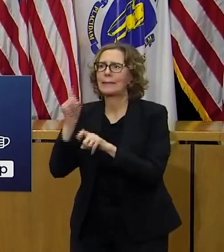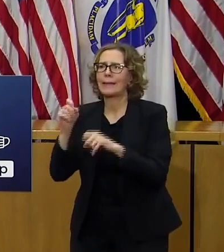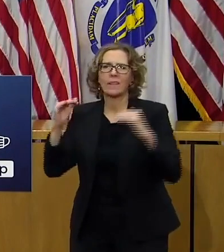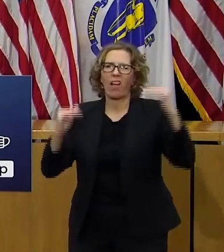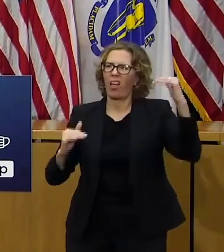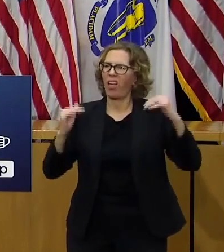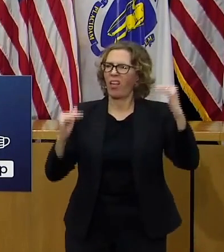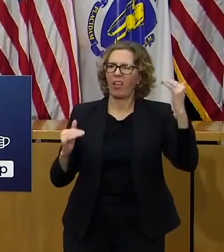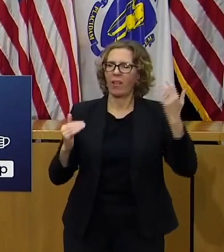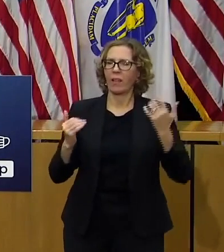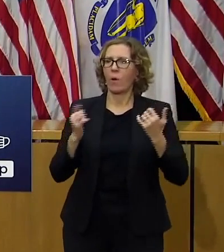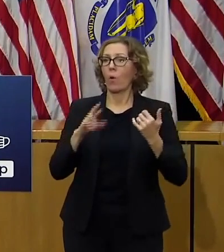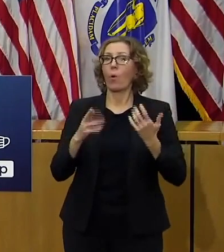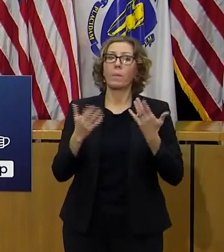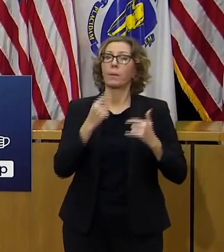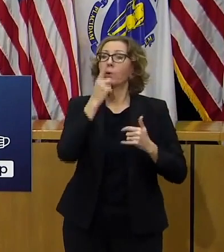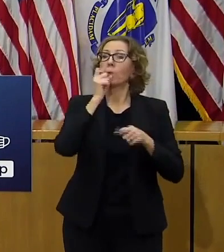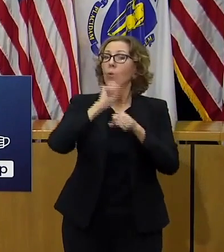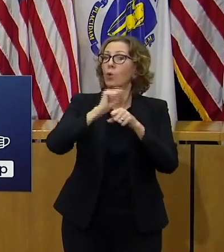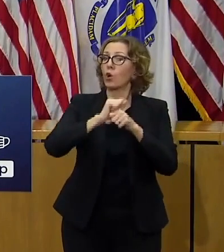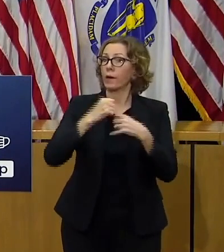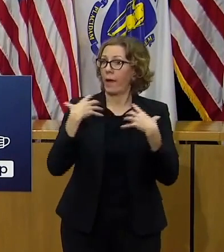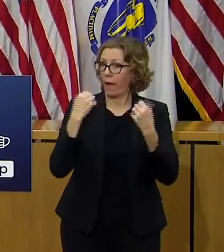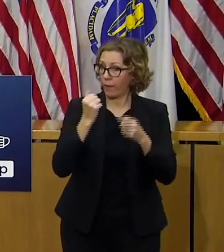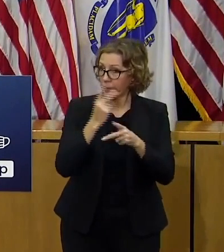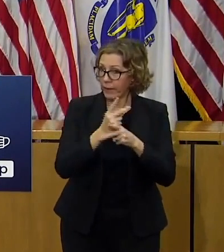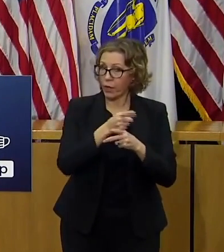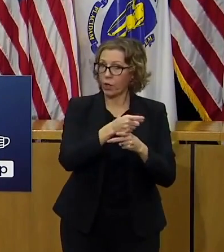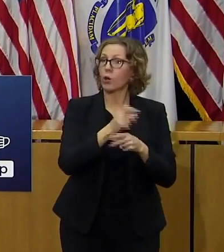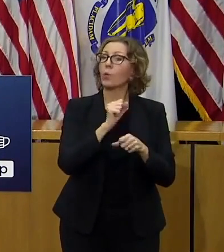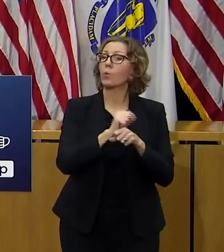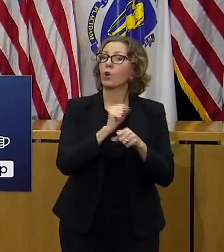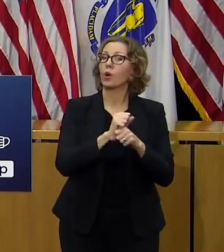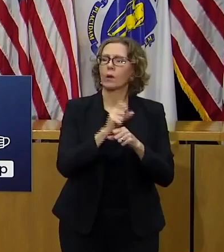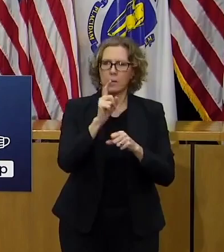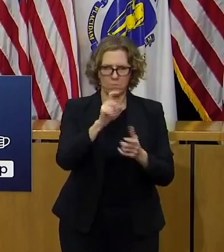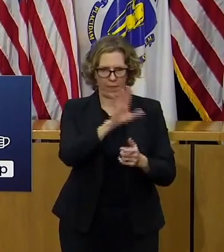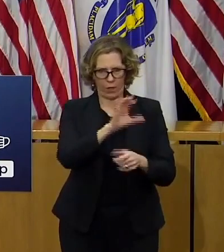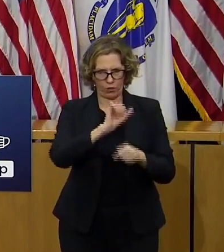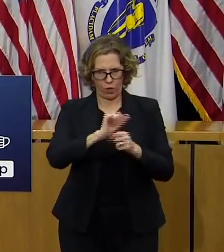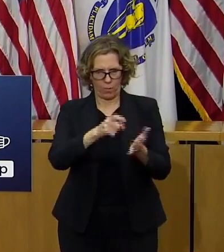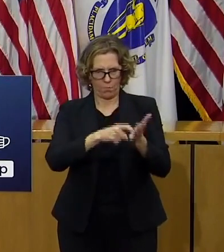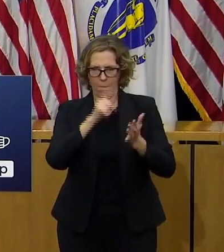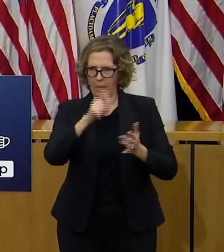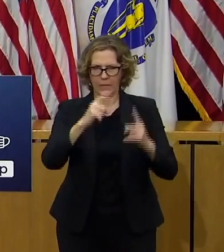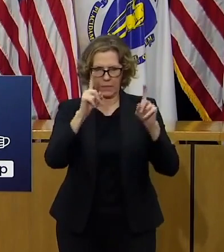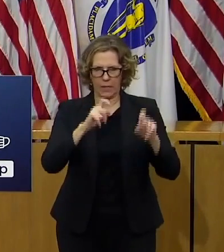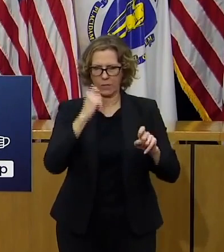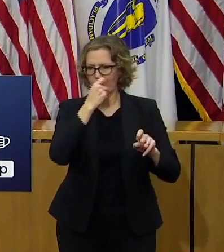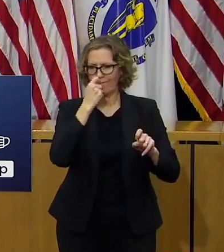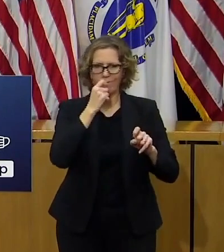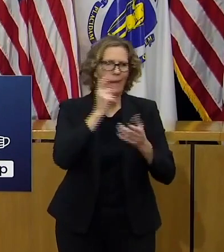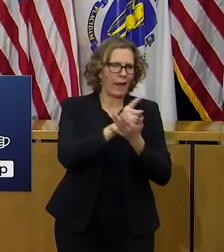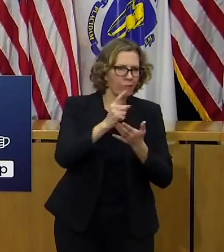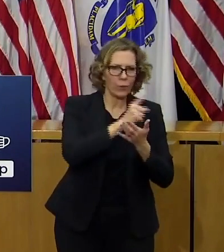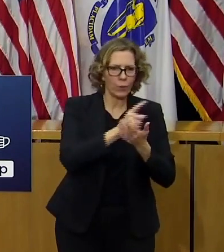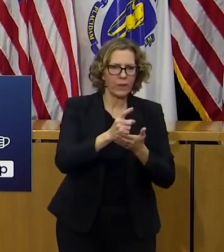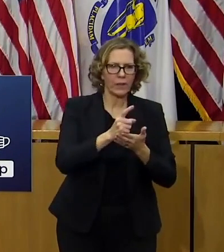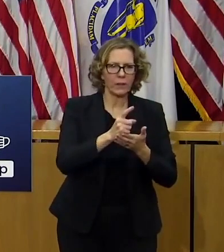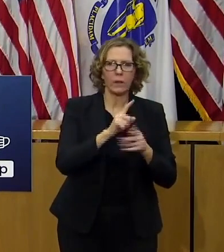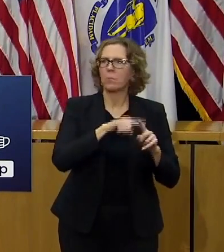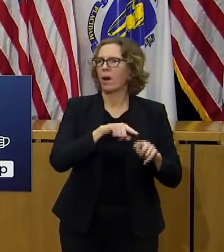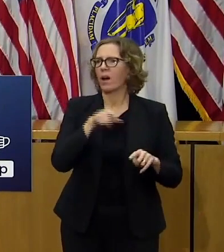to a little frontline worker right who requires that it tests every week but not survive you have to go you know wait in line